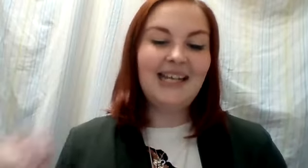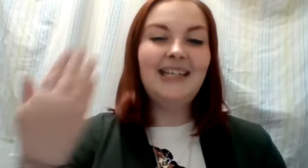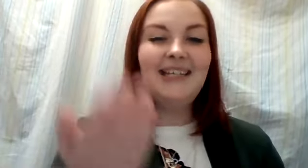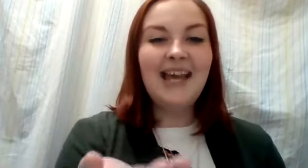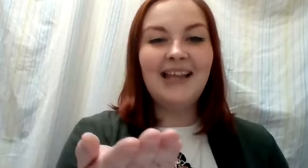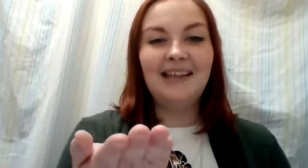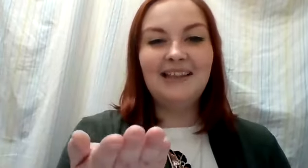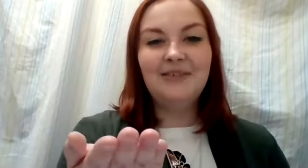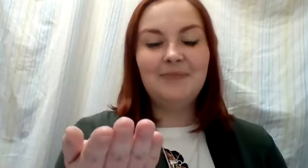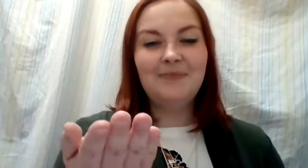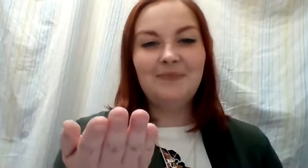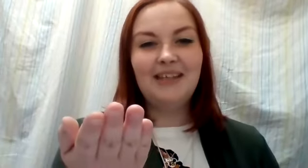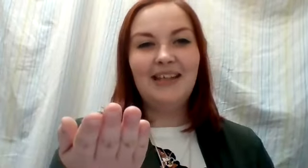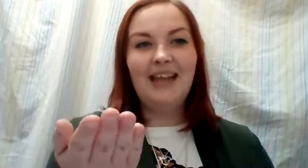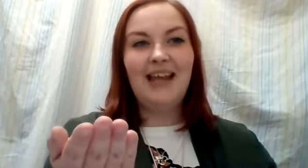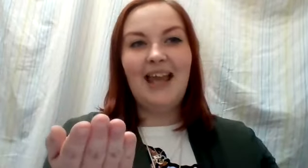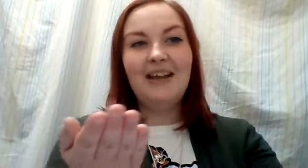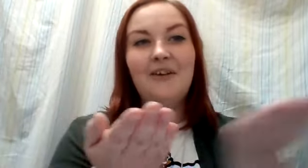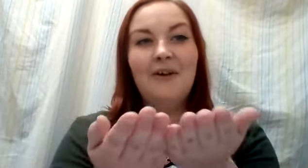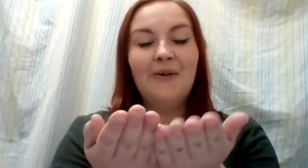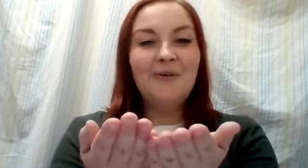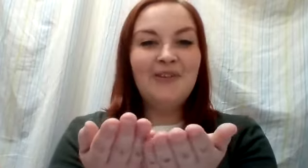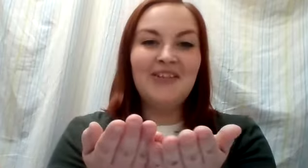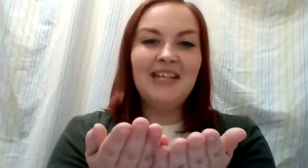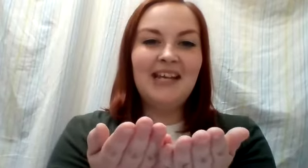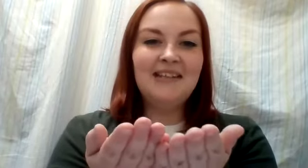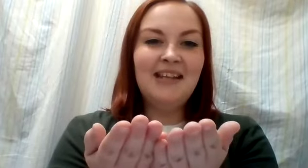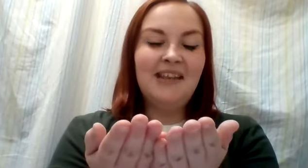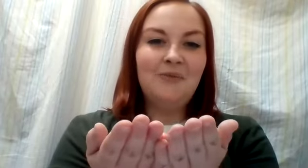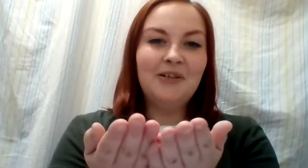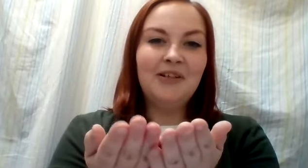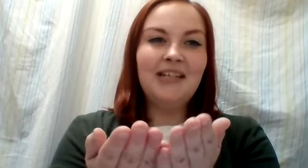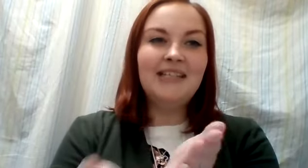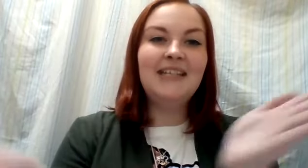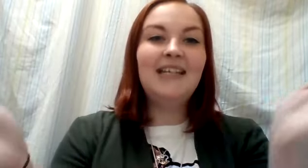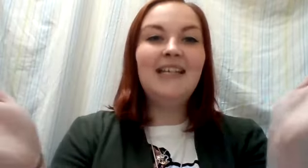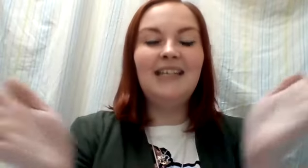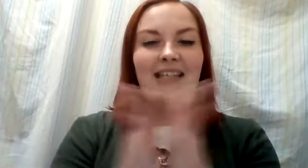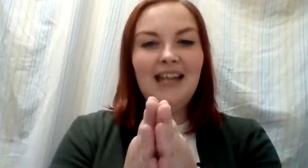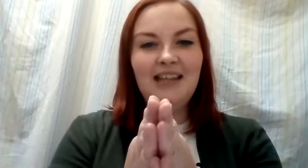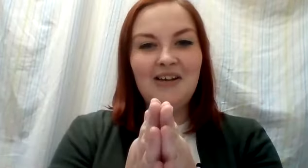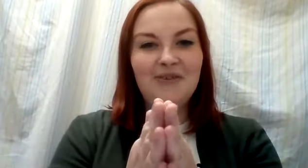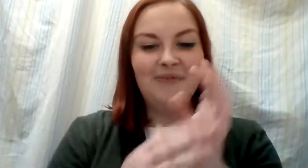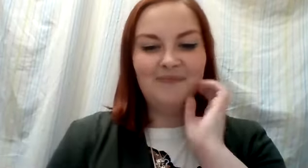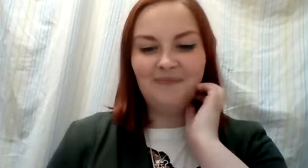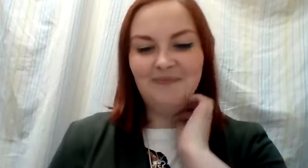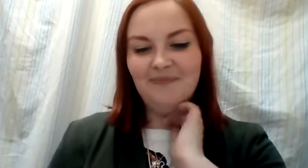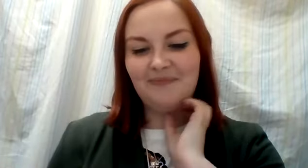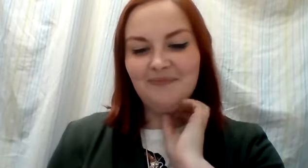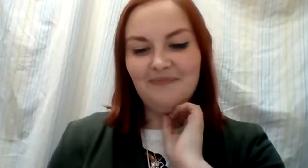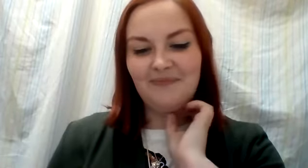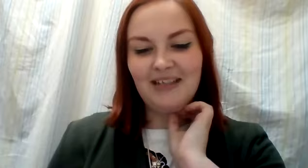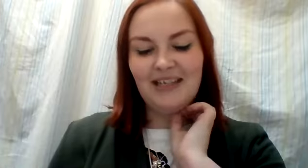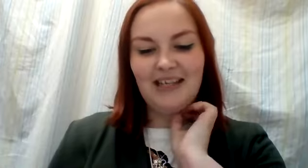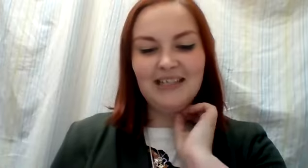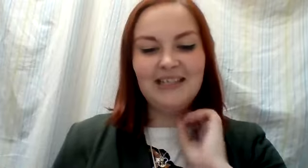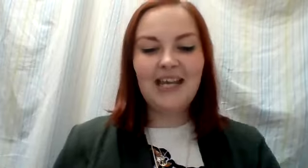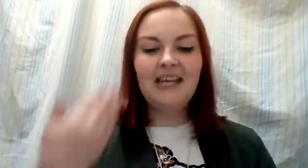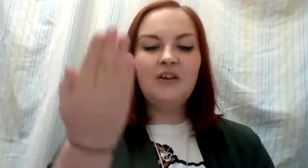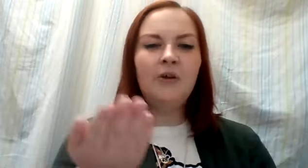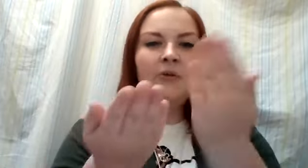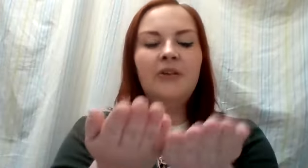colder.